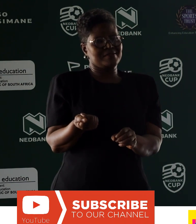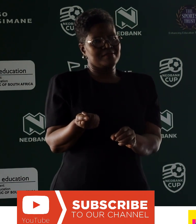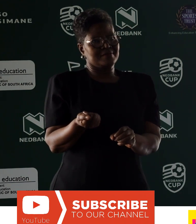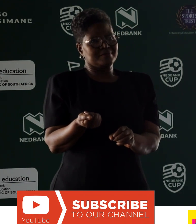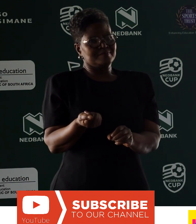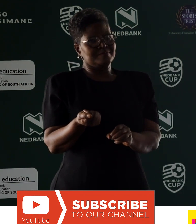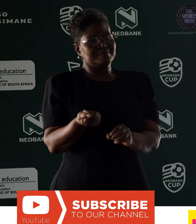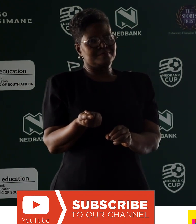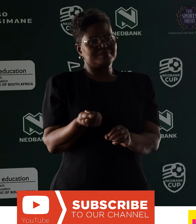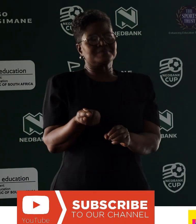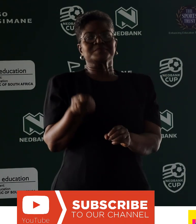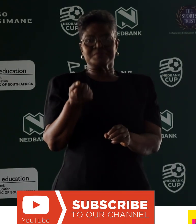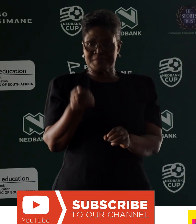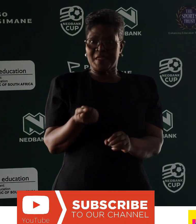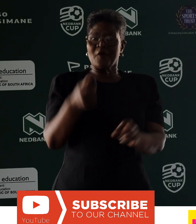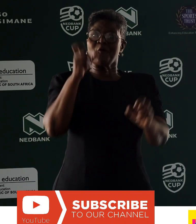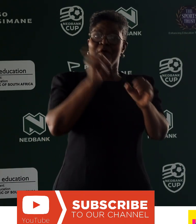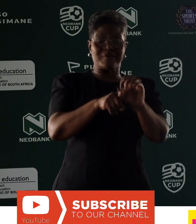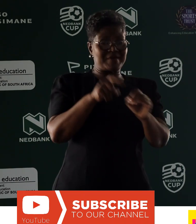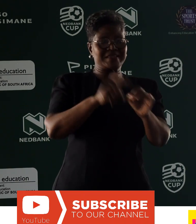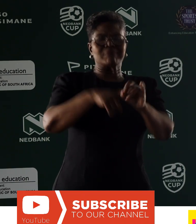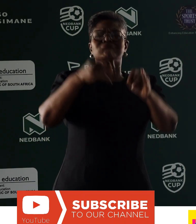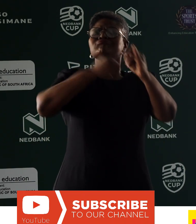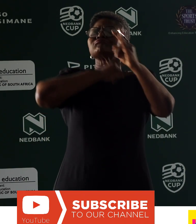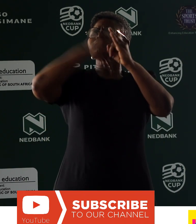Kumdao Day with distinction.